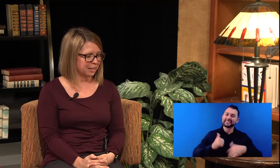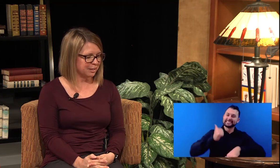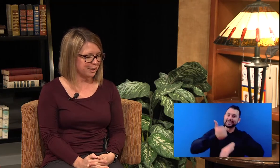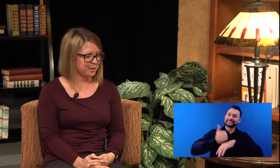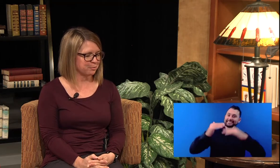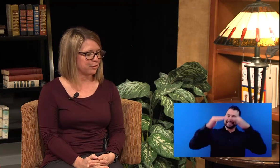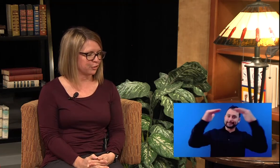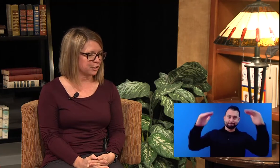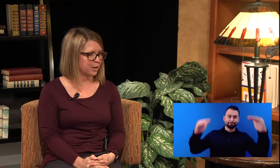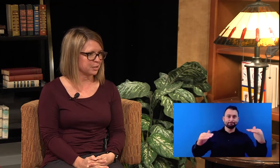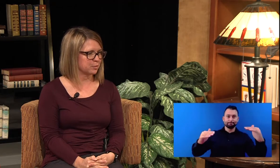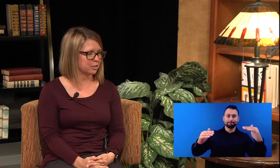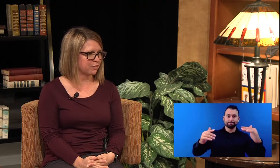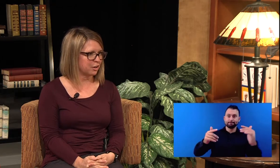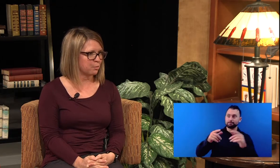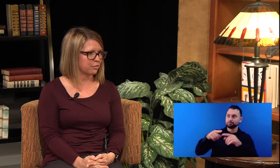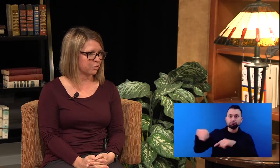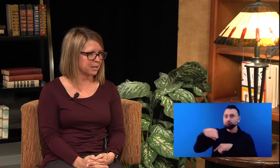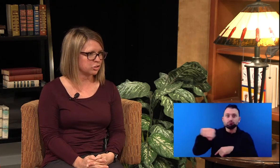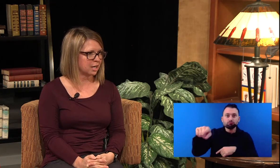um, refer you elsewhere to find out more information on.